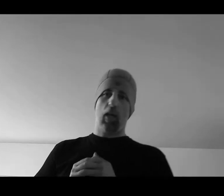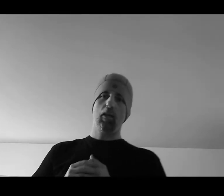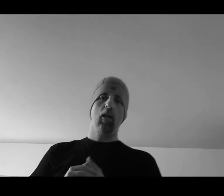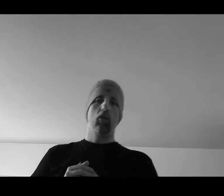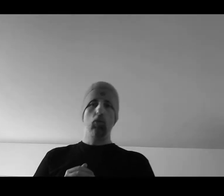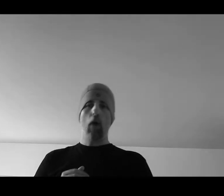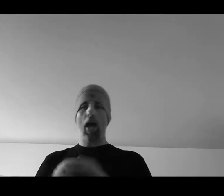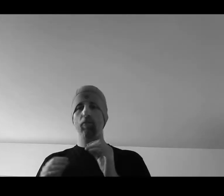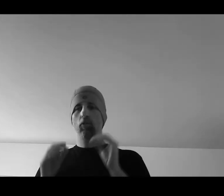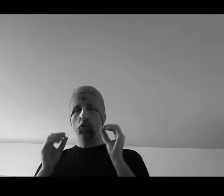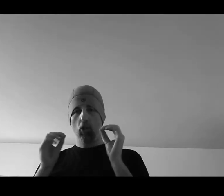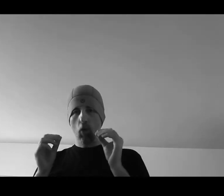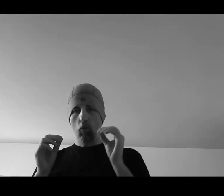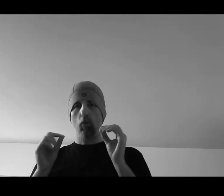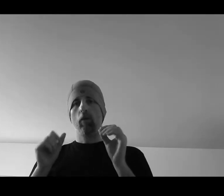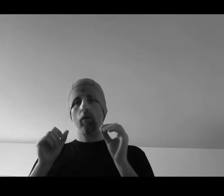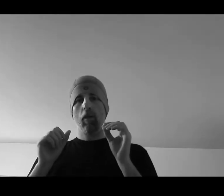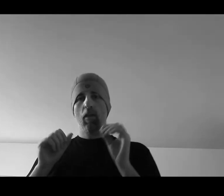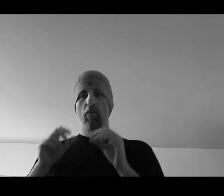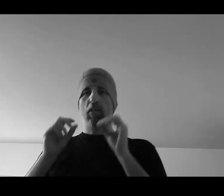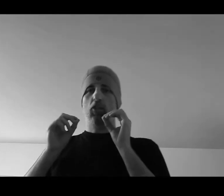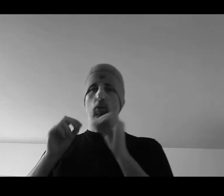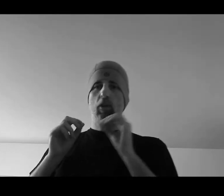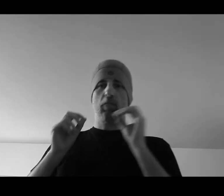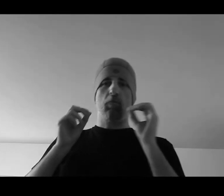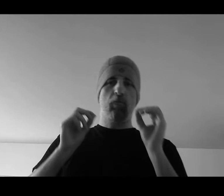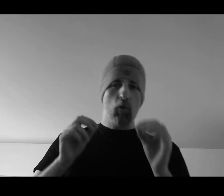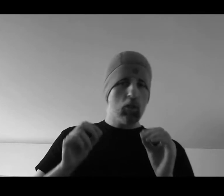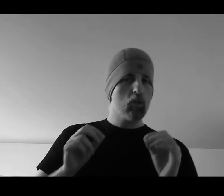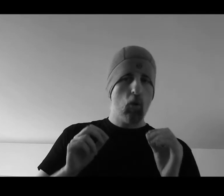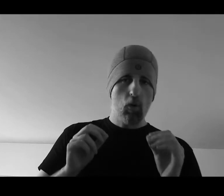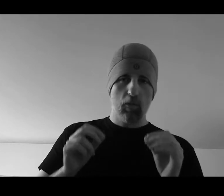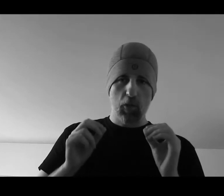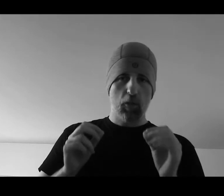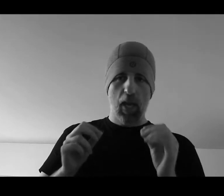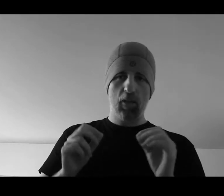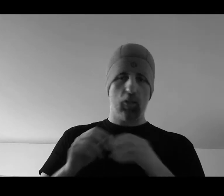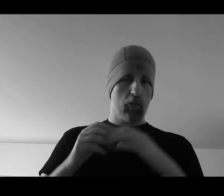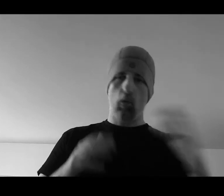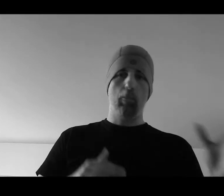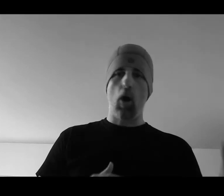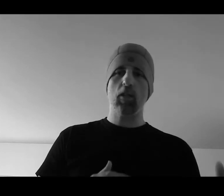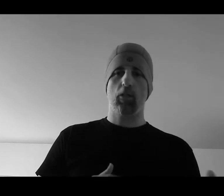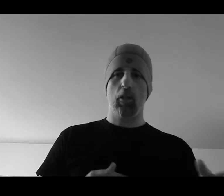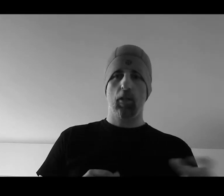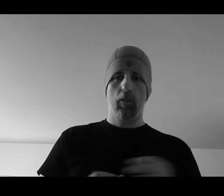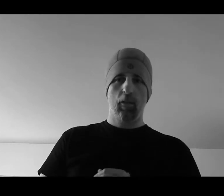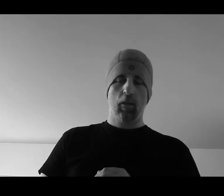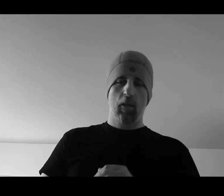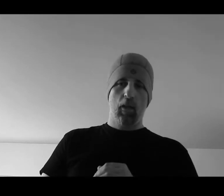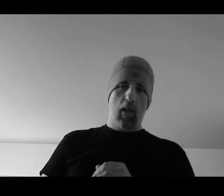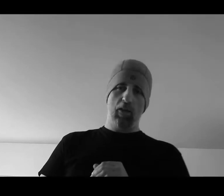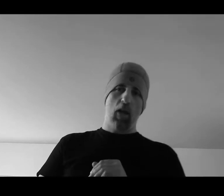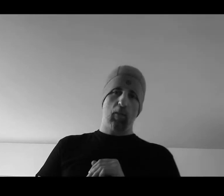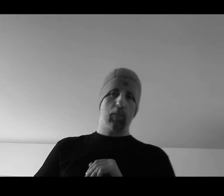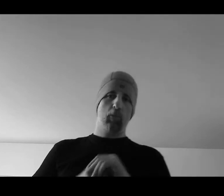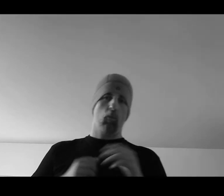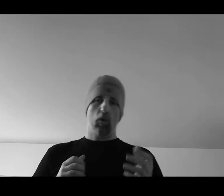Okay, you have to show that you are in full control of your character, your boxer, and not be rewarded